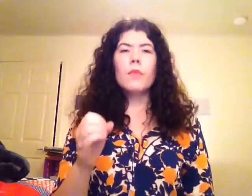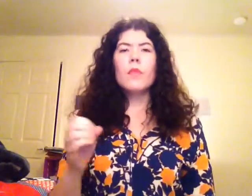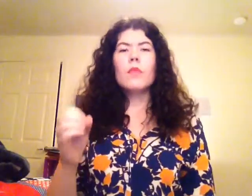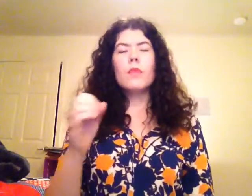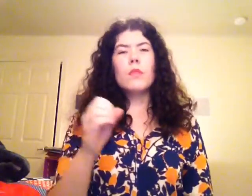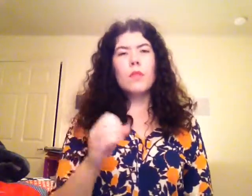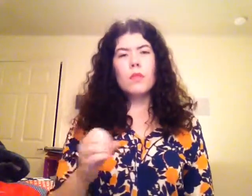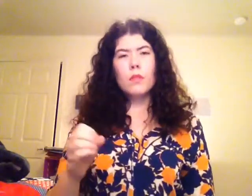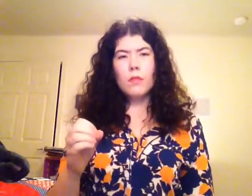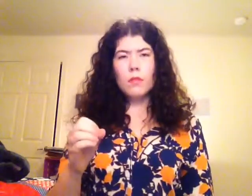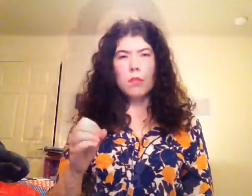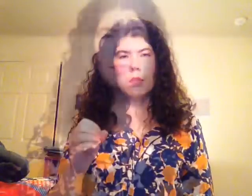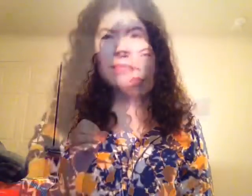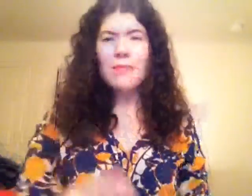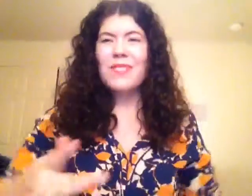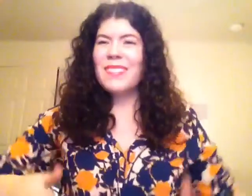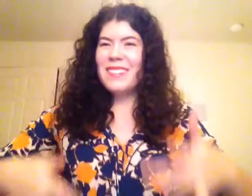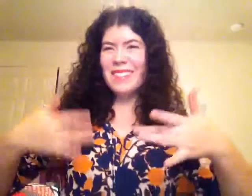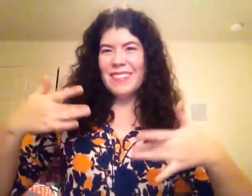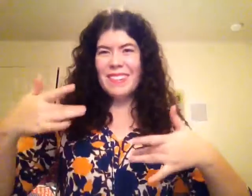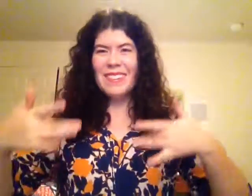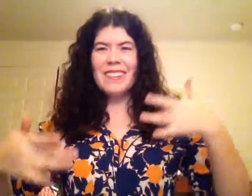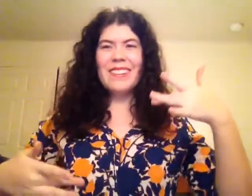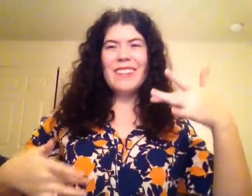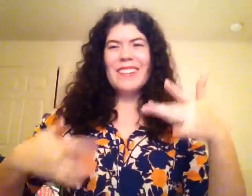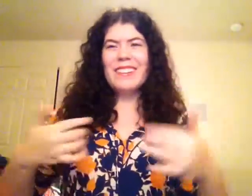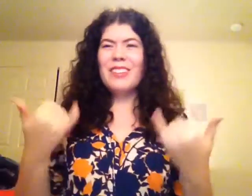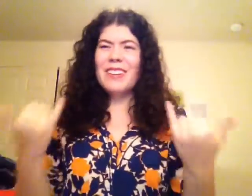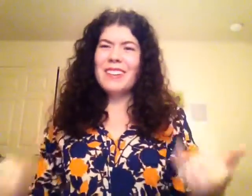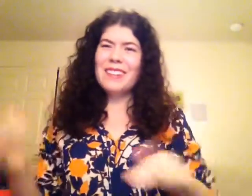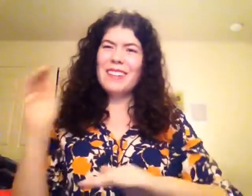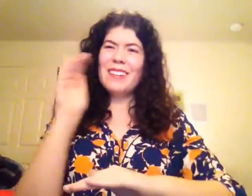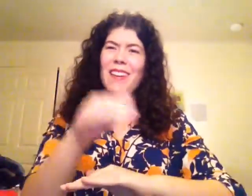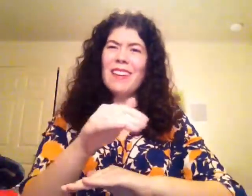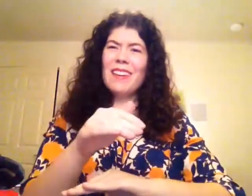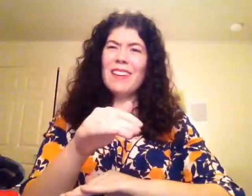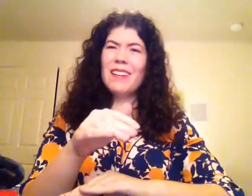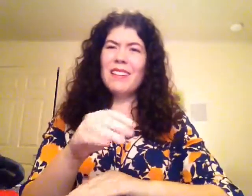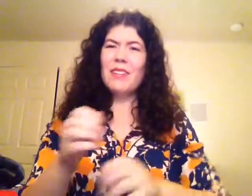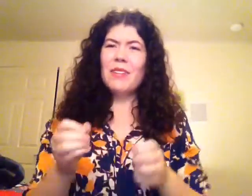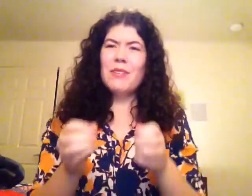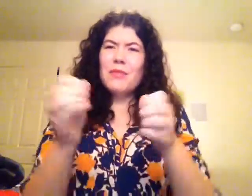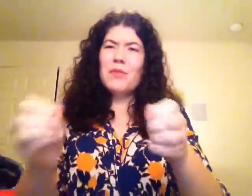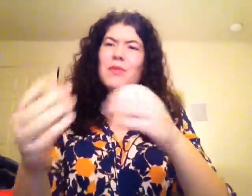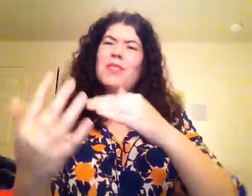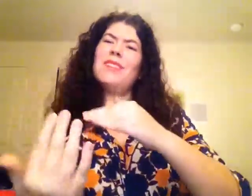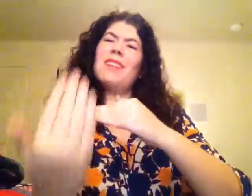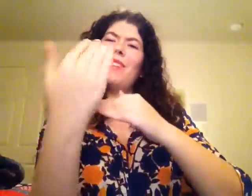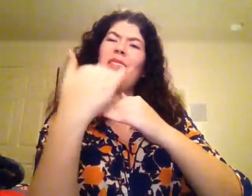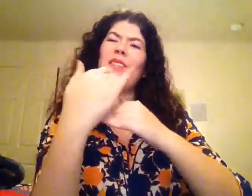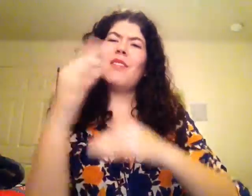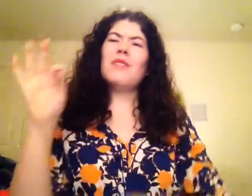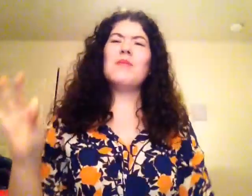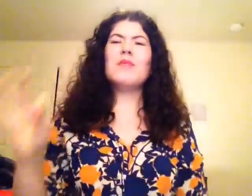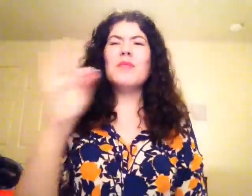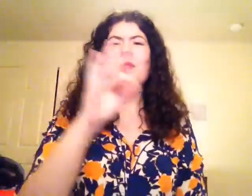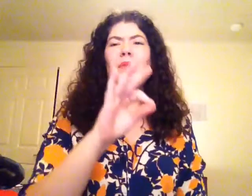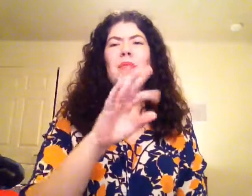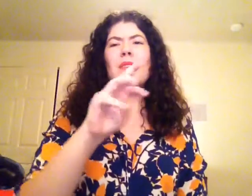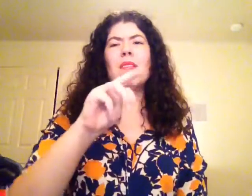Oh, my feeling electric tonight I'm cruising down the coast Going about